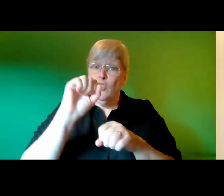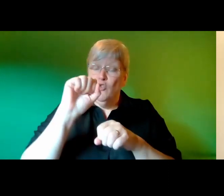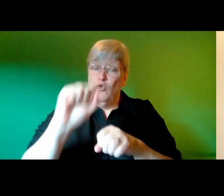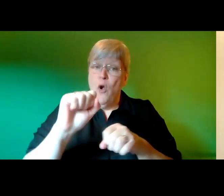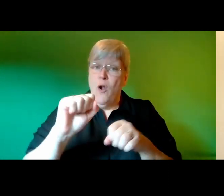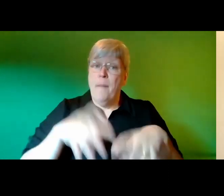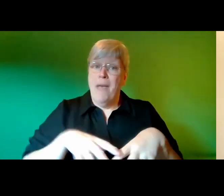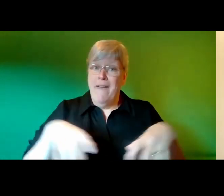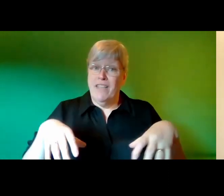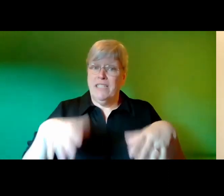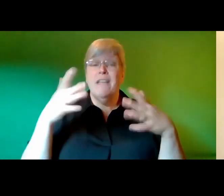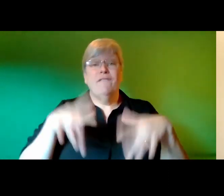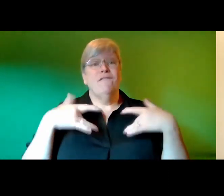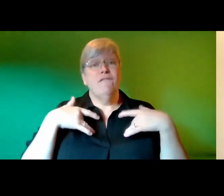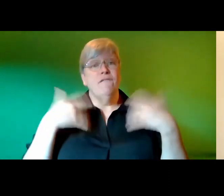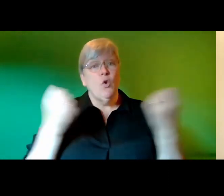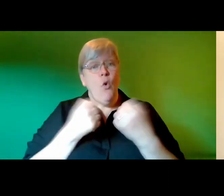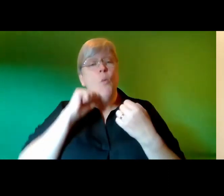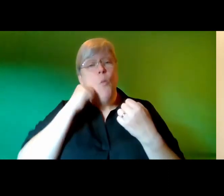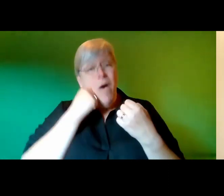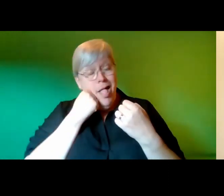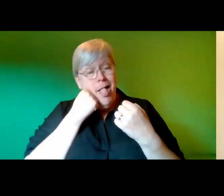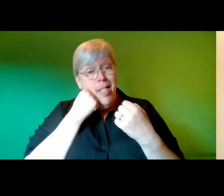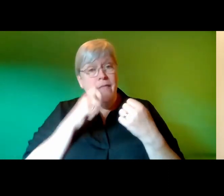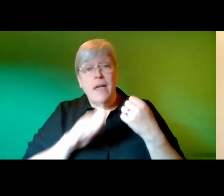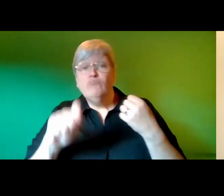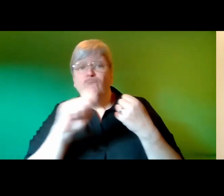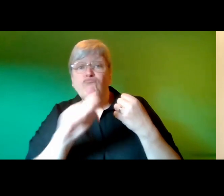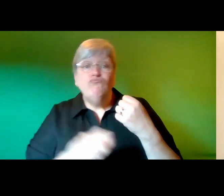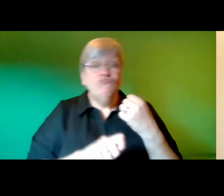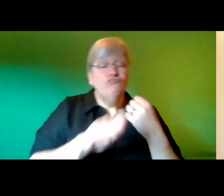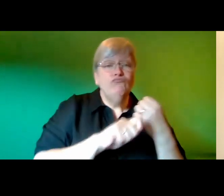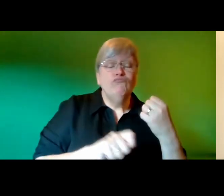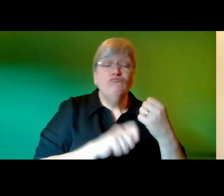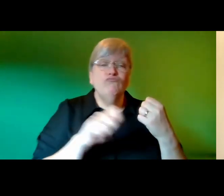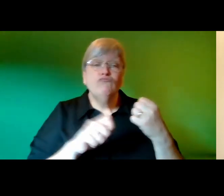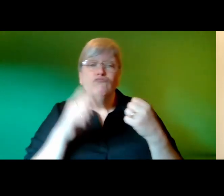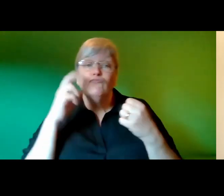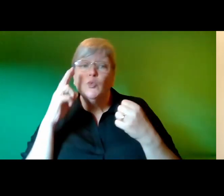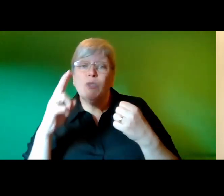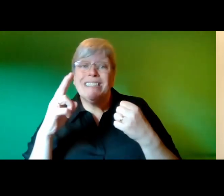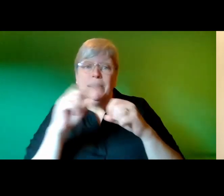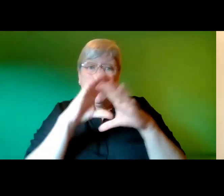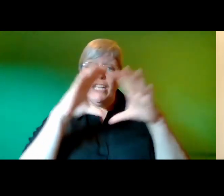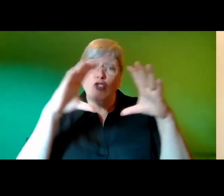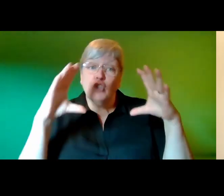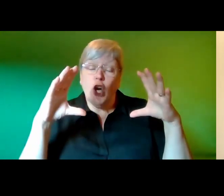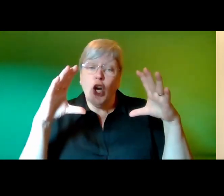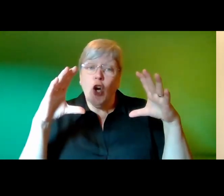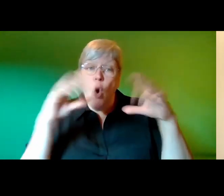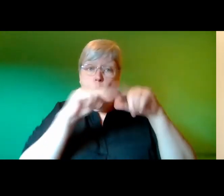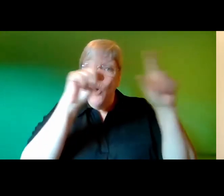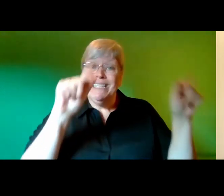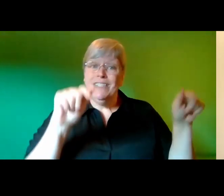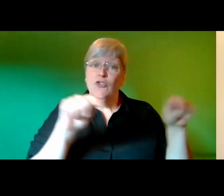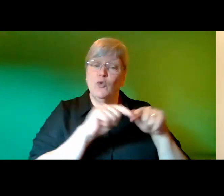feel a bit cold i'll then move it to different regions of your pelvic area which will give us a picture on the screen here of